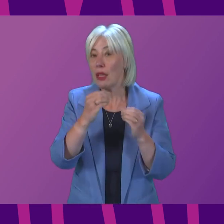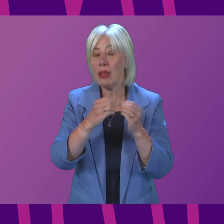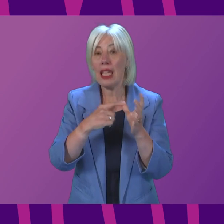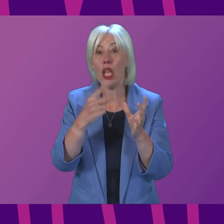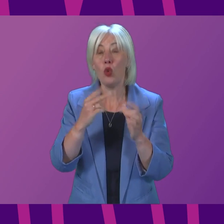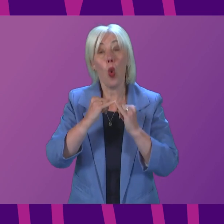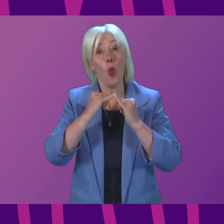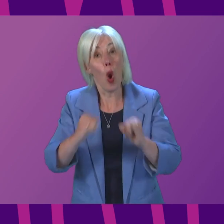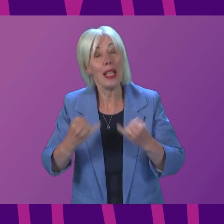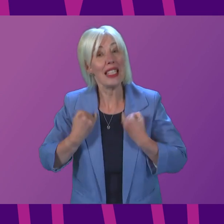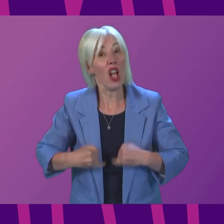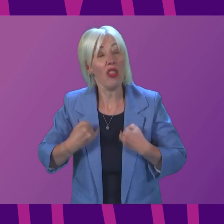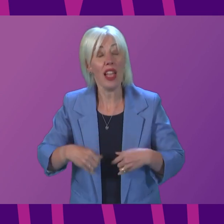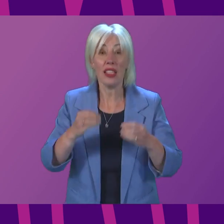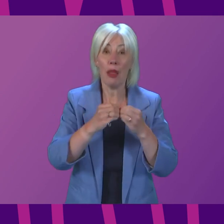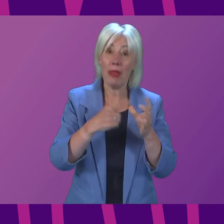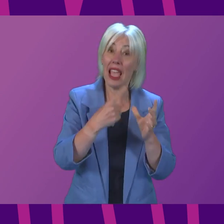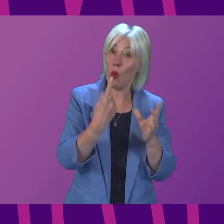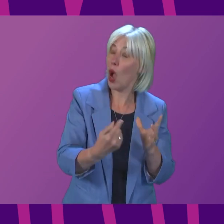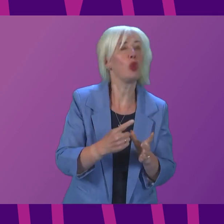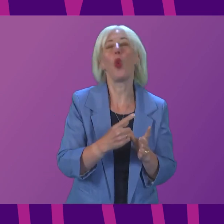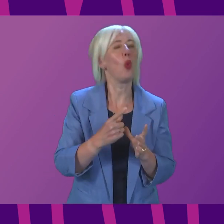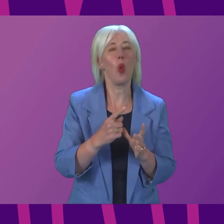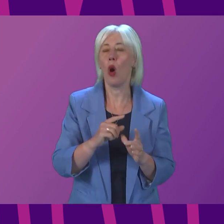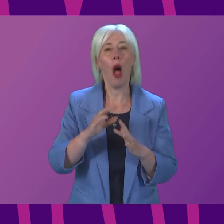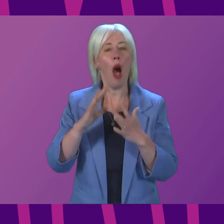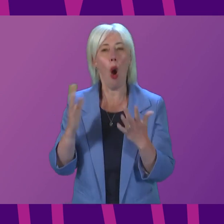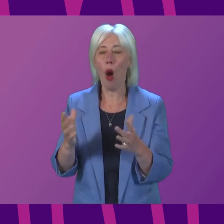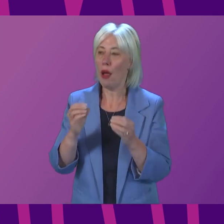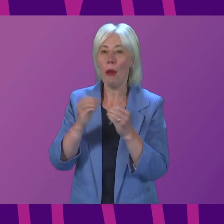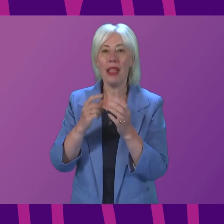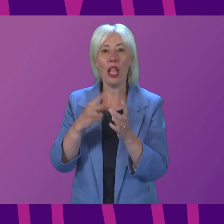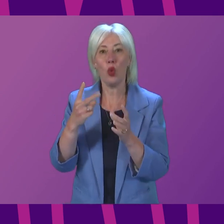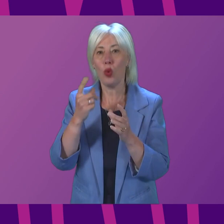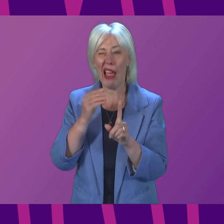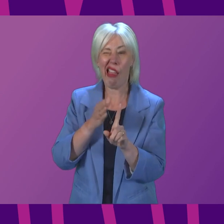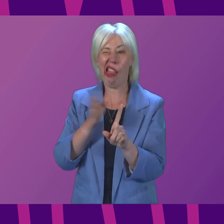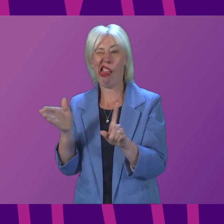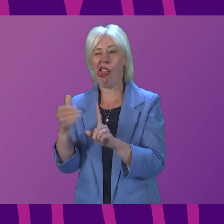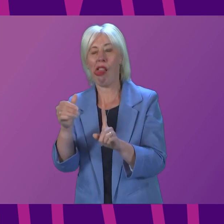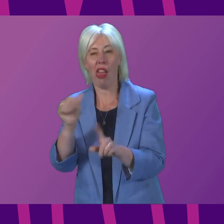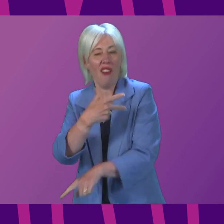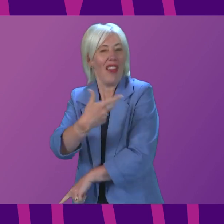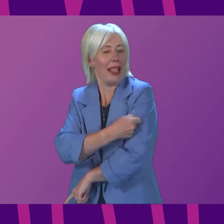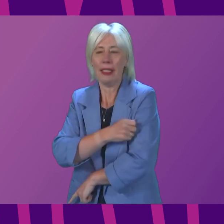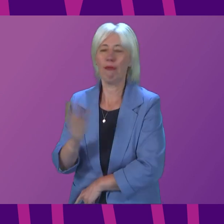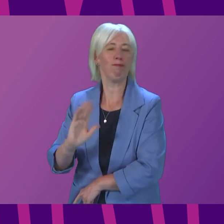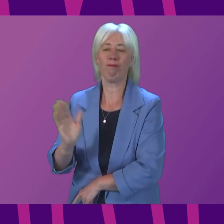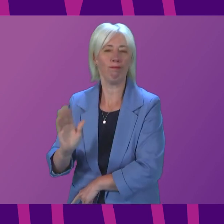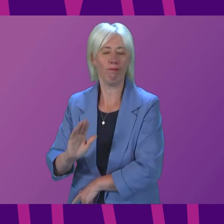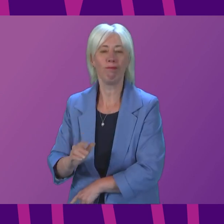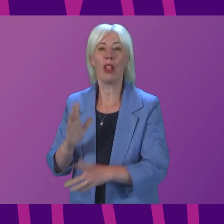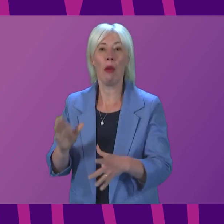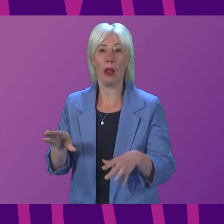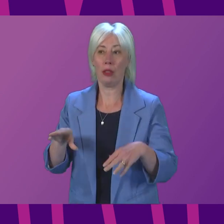causes more severe illness than BA.1 or that it is more effective at evading natural or vaccine immunity. Indeed,